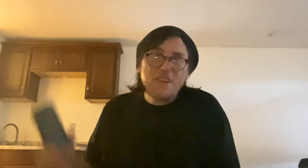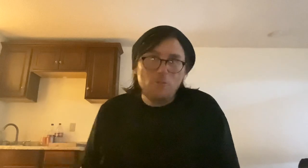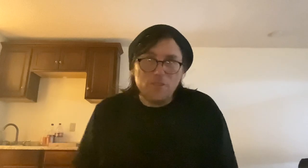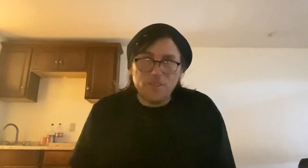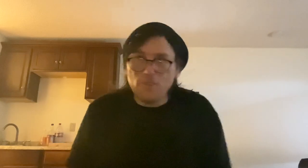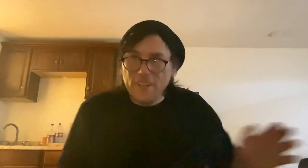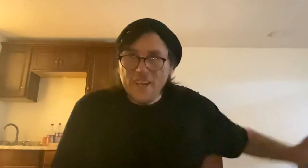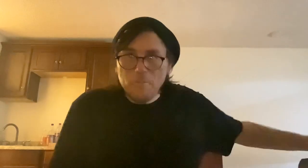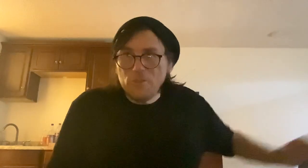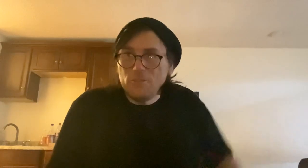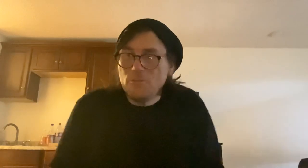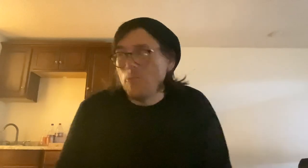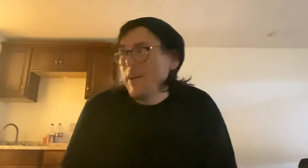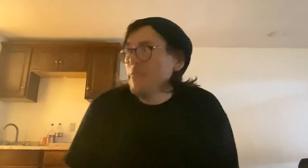you know, or the Guggenheim or the Louvre or whatever.